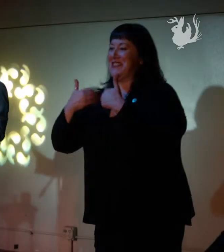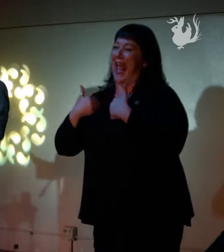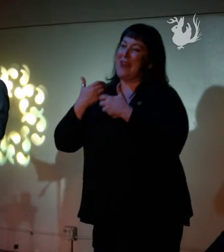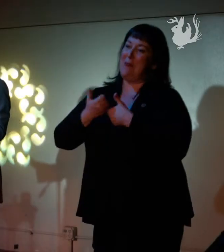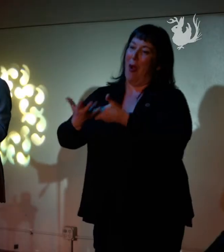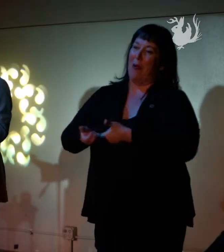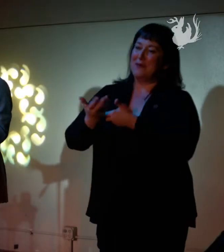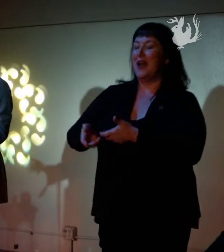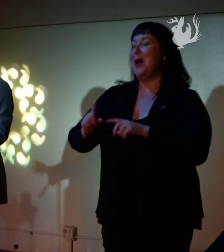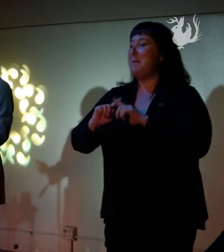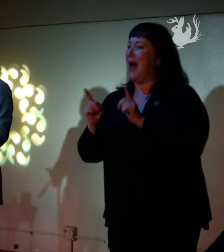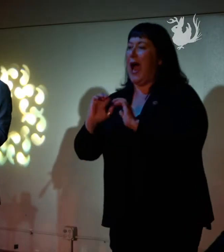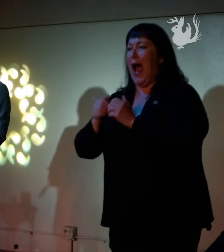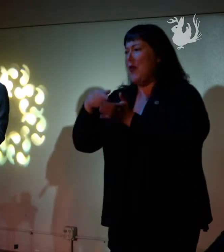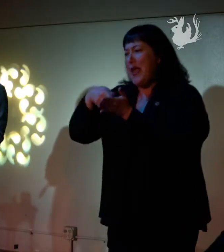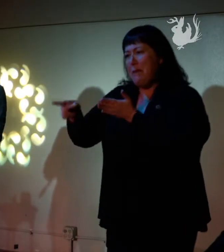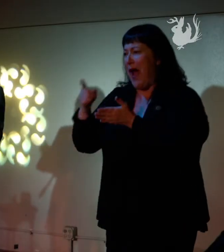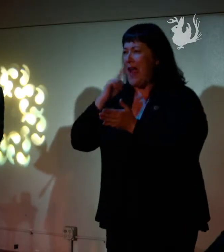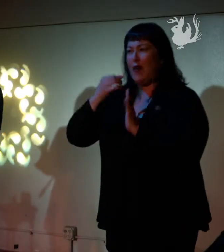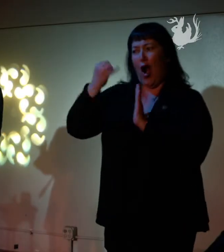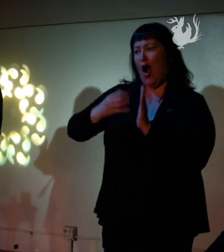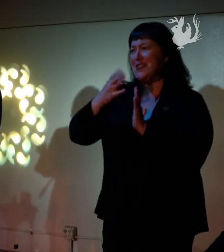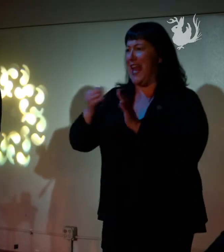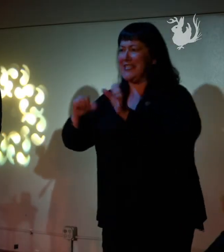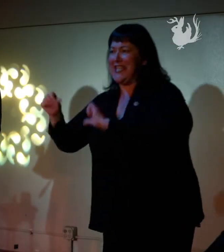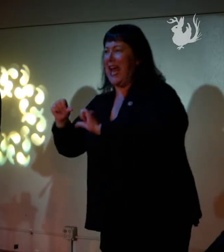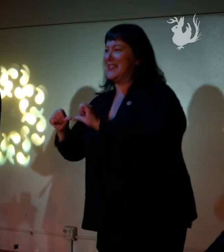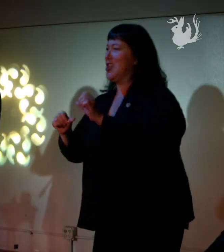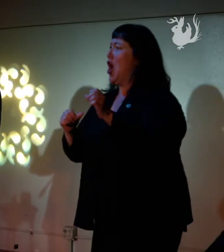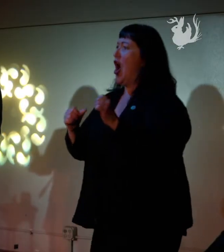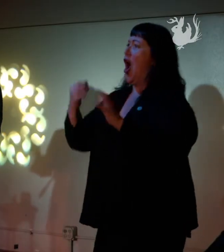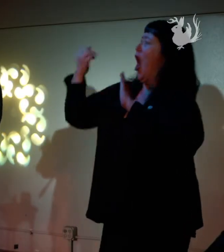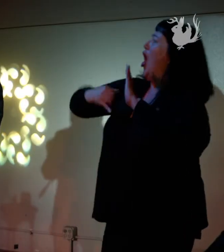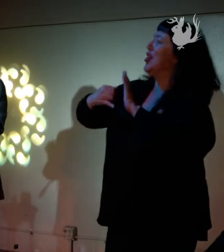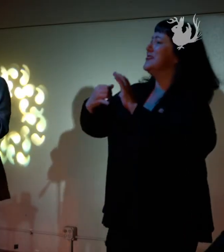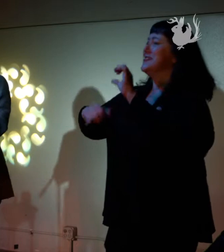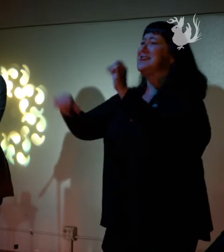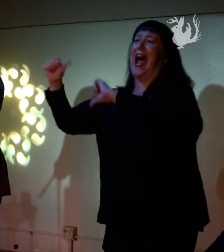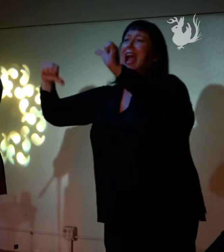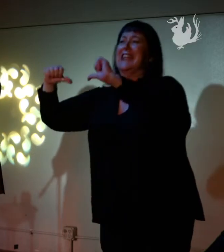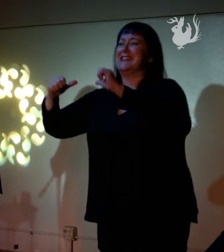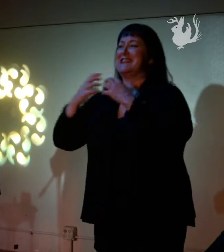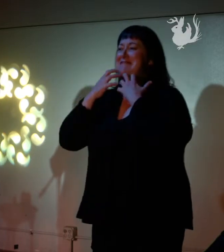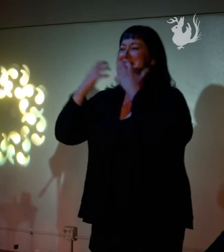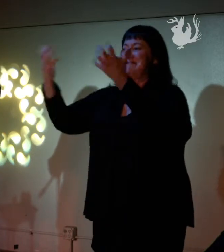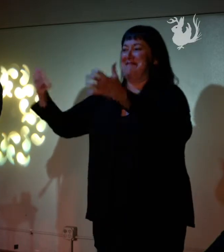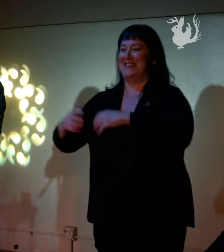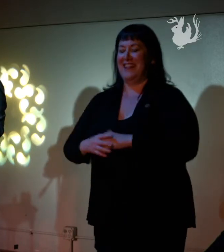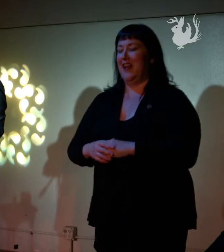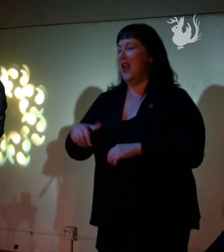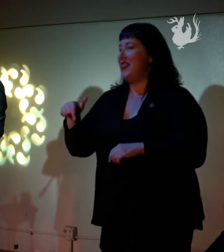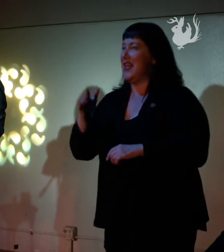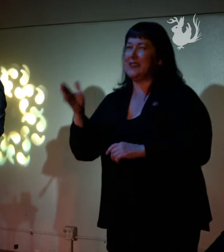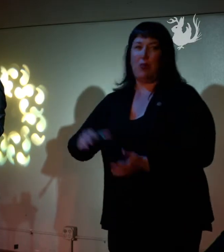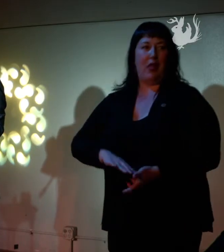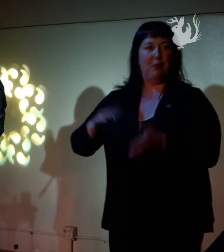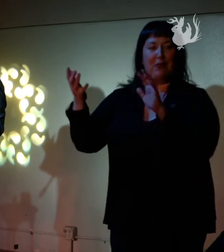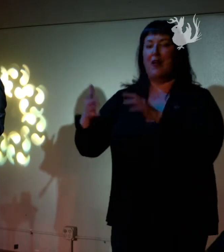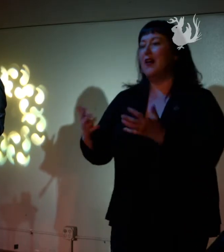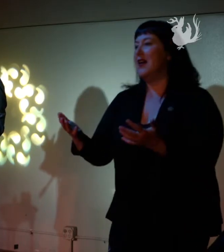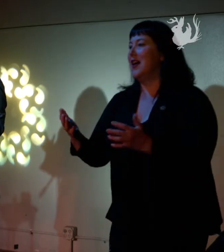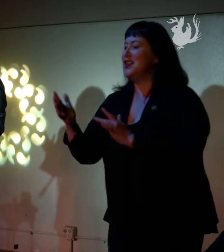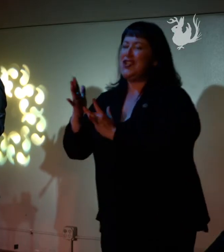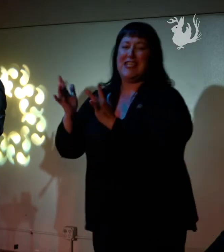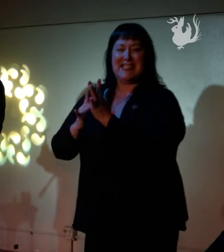how did they pay for this art and science? Of which the, thank you. This is going to go long. Jesus.